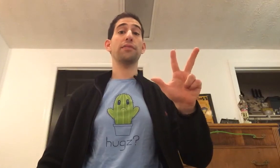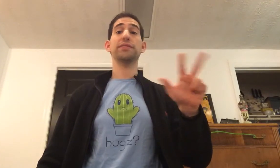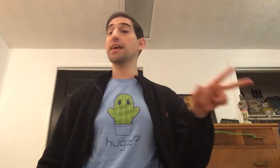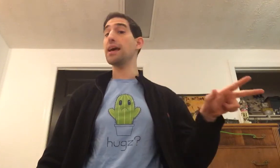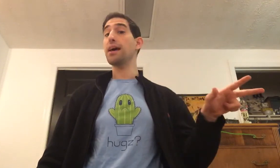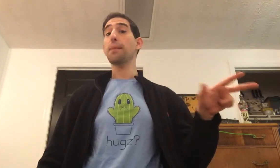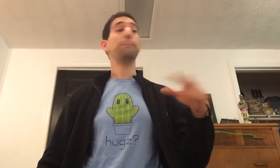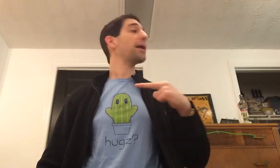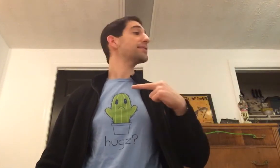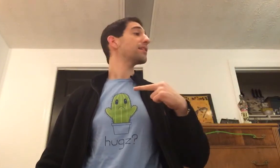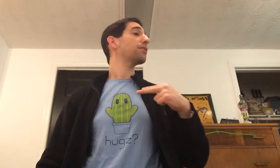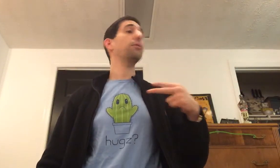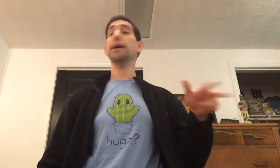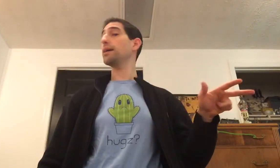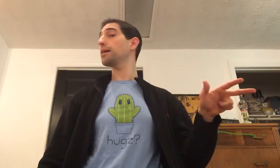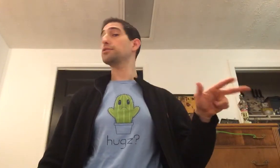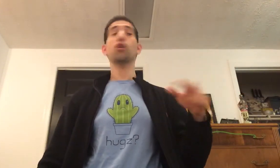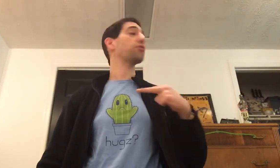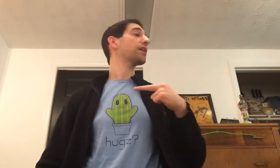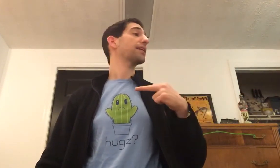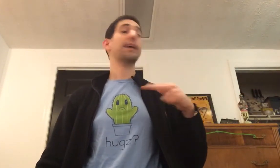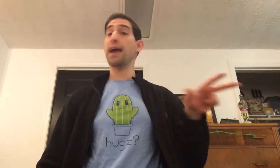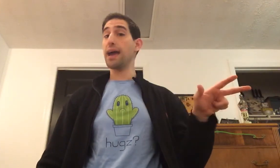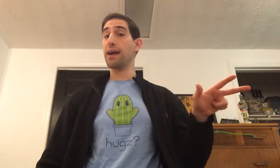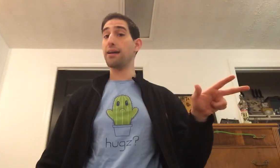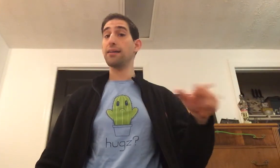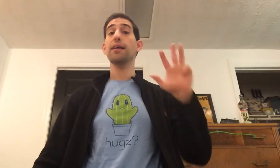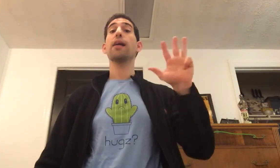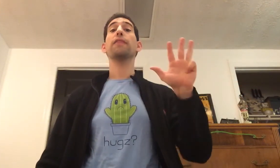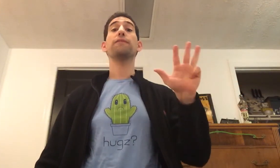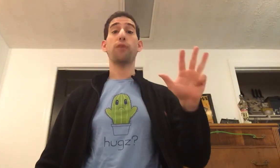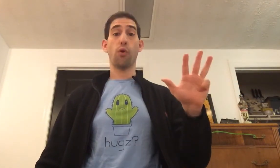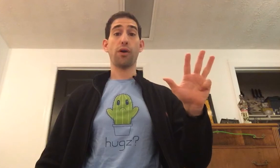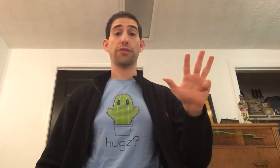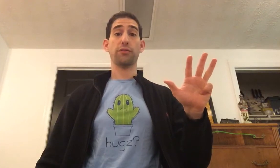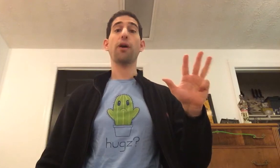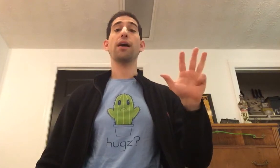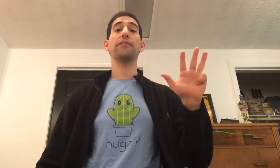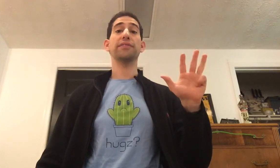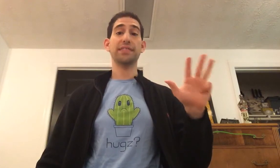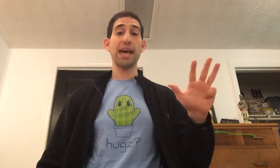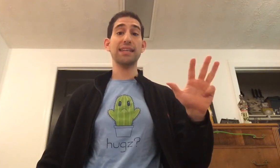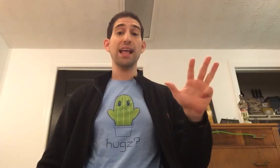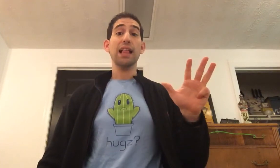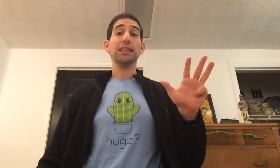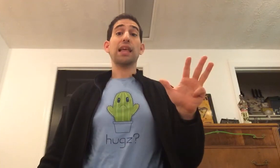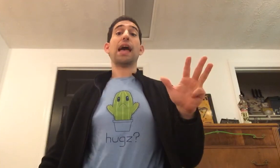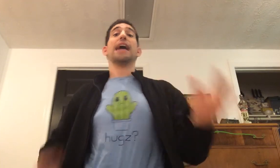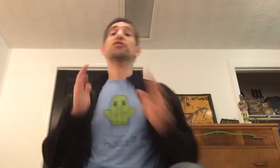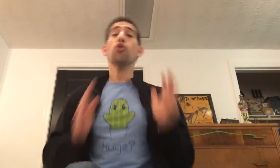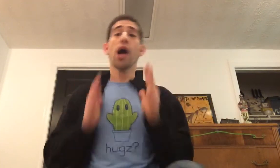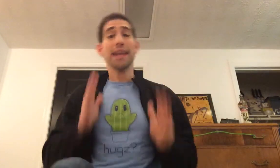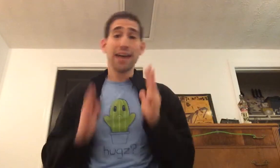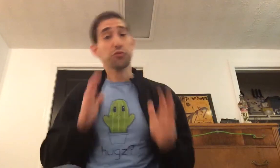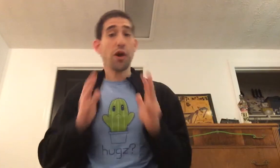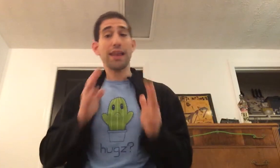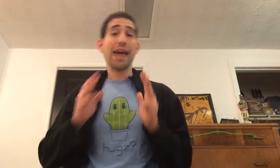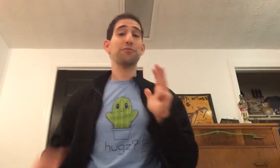said, But we don't care. The fourth one said, Let's run and run and